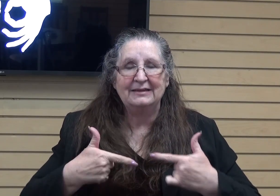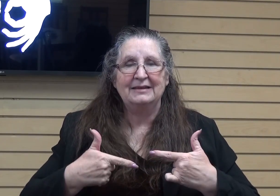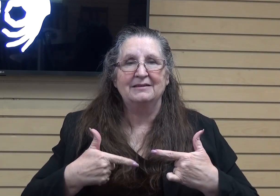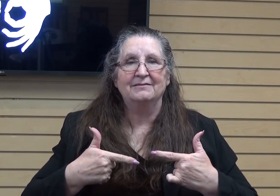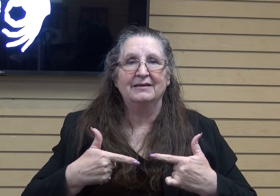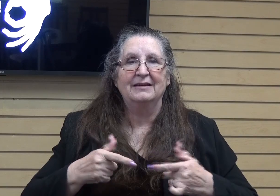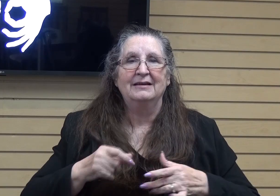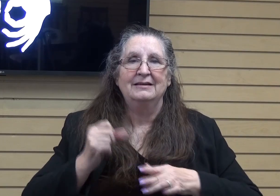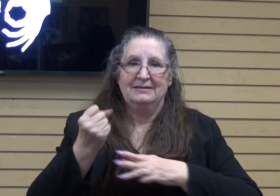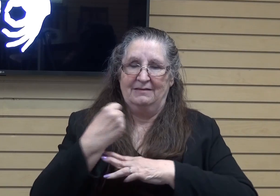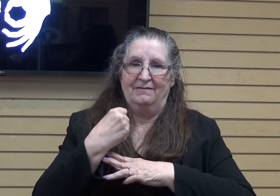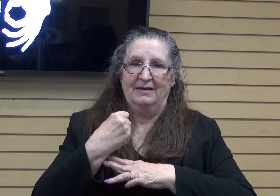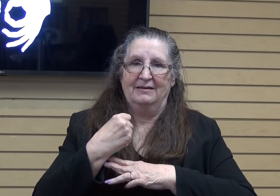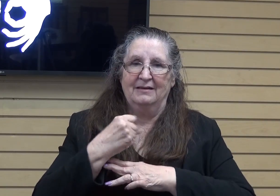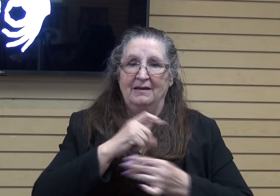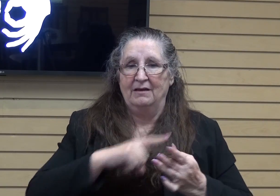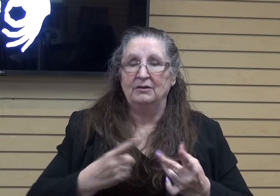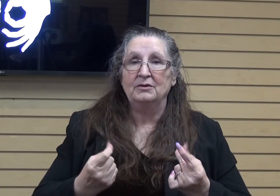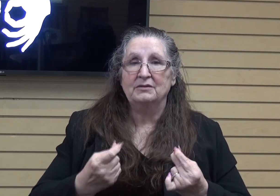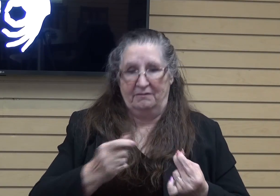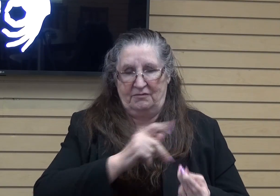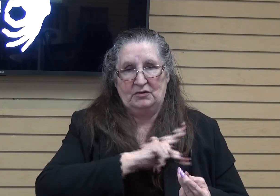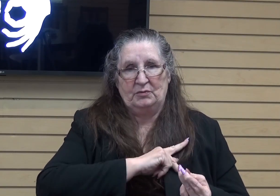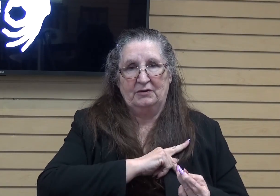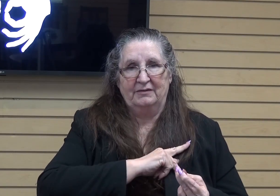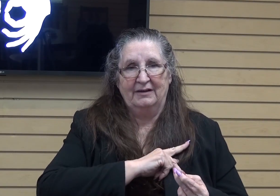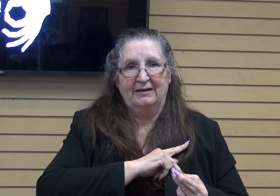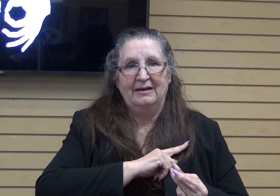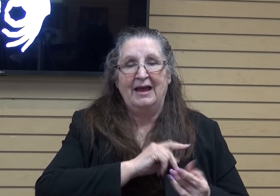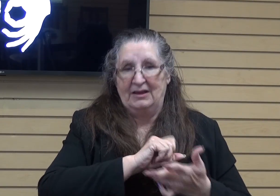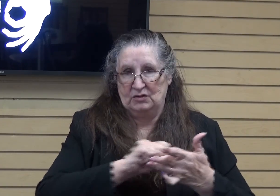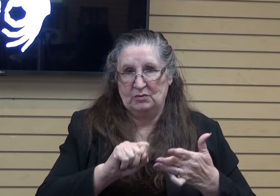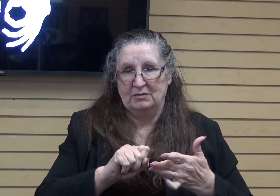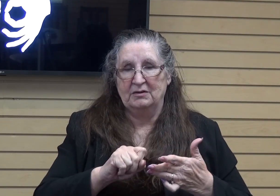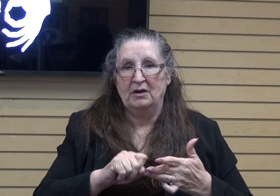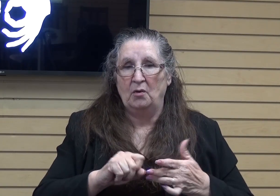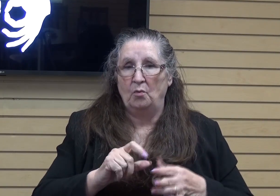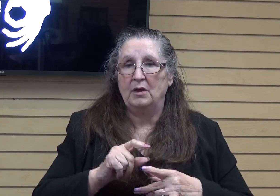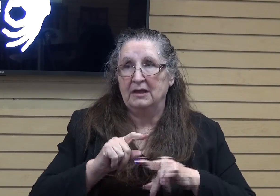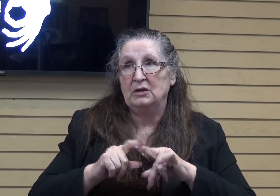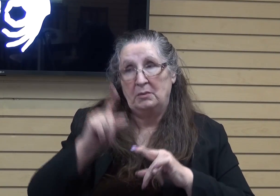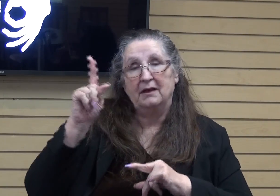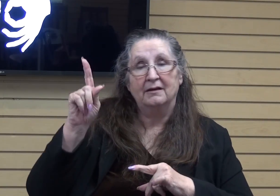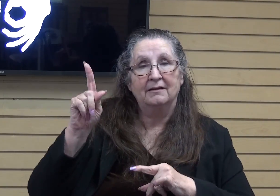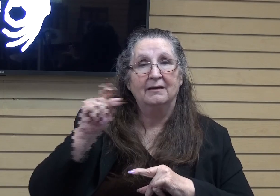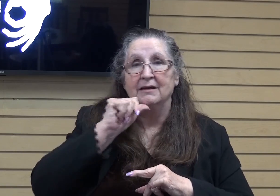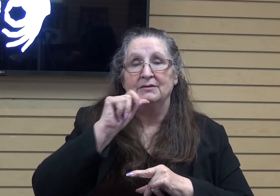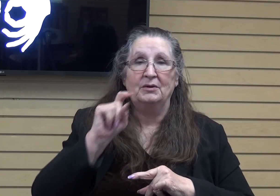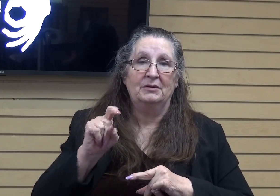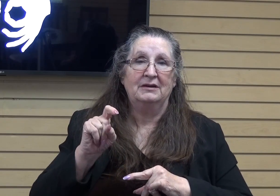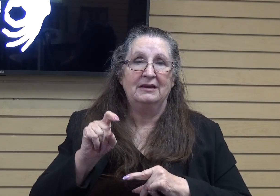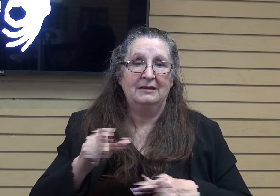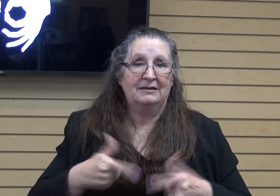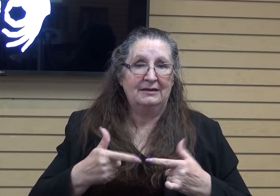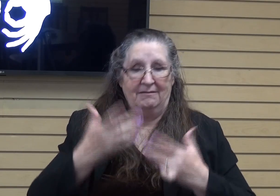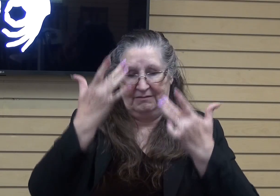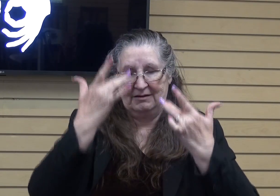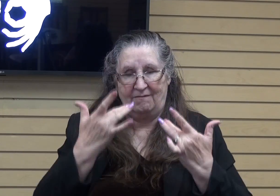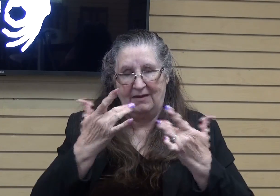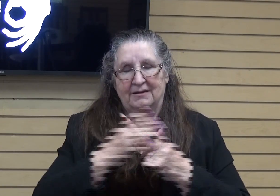has done for us personally, as well as in scripture, that we can count on him. You know, we don't have to live defeated. And so today,